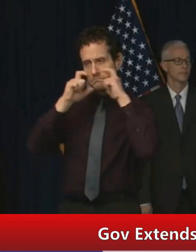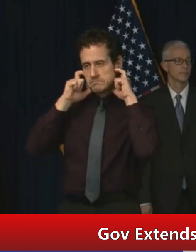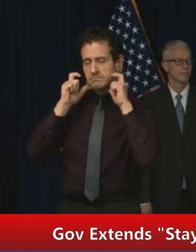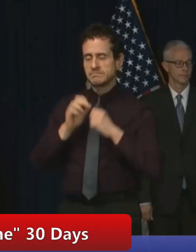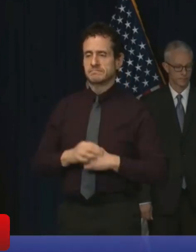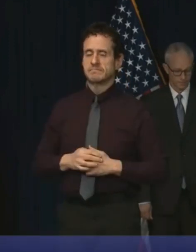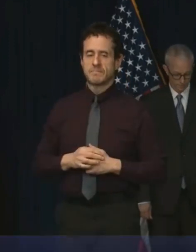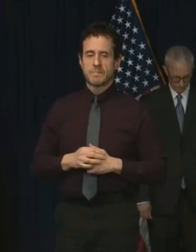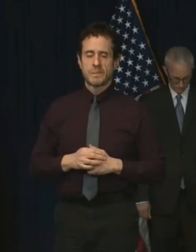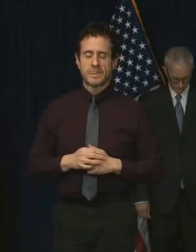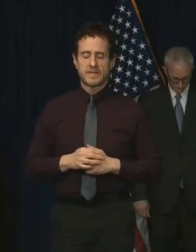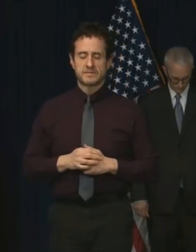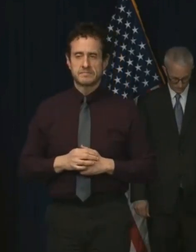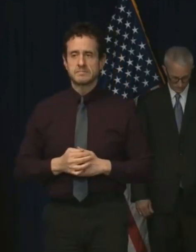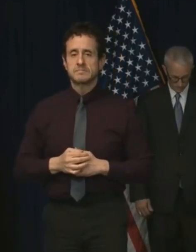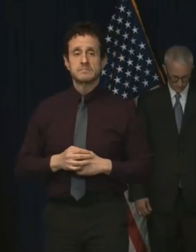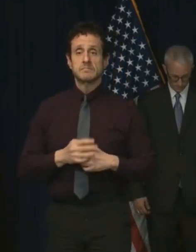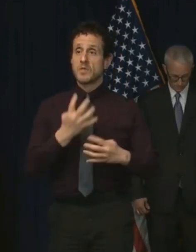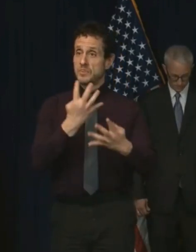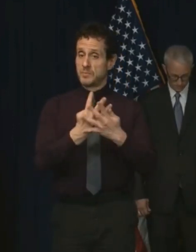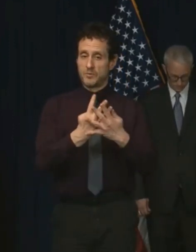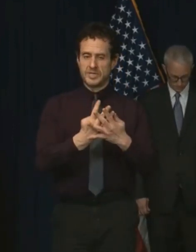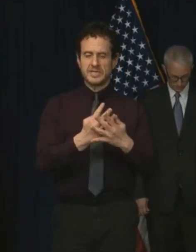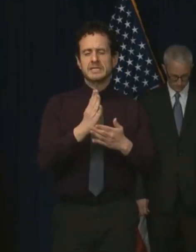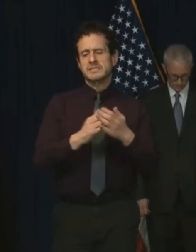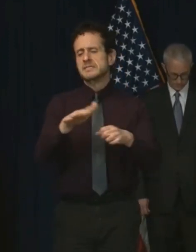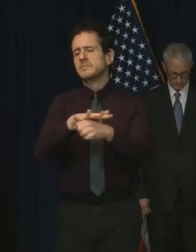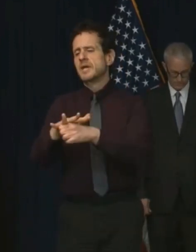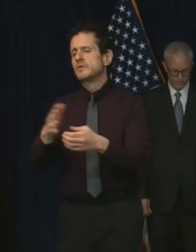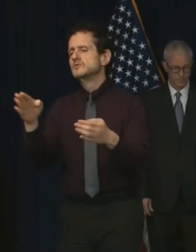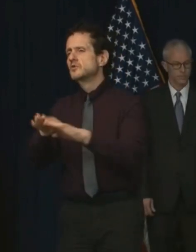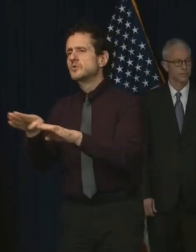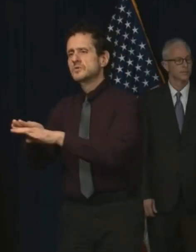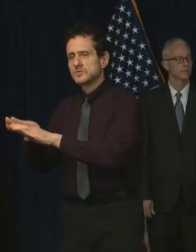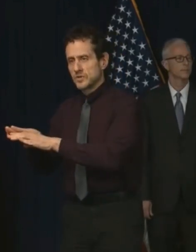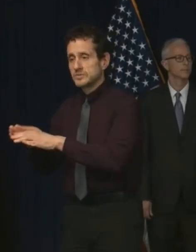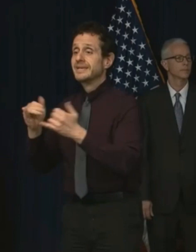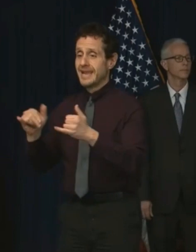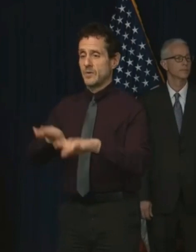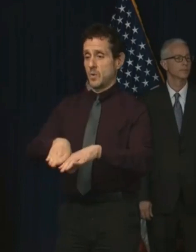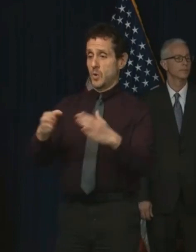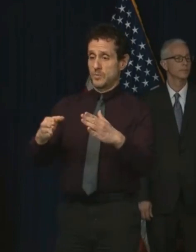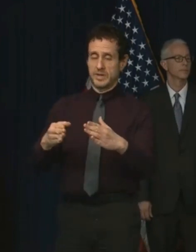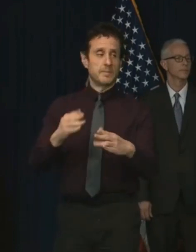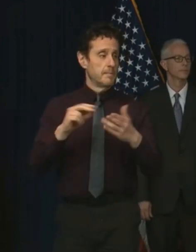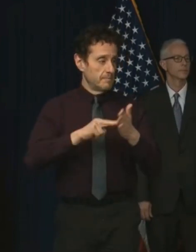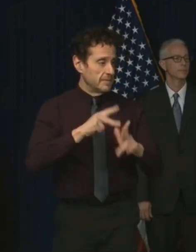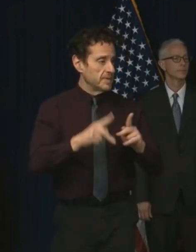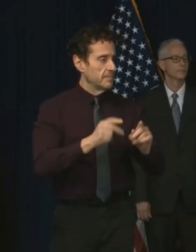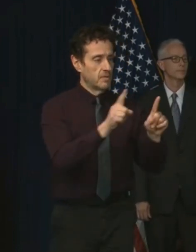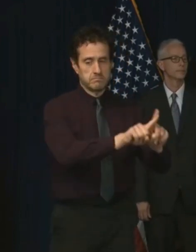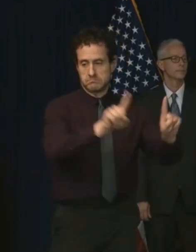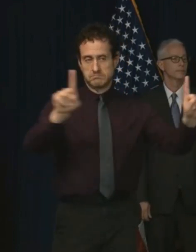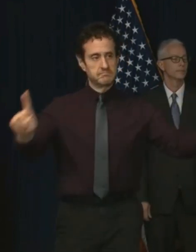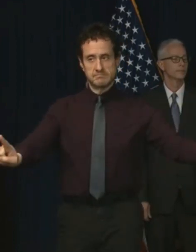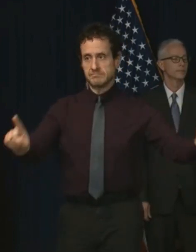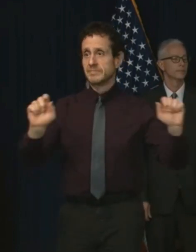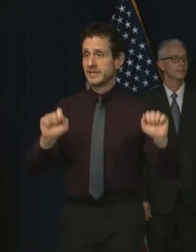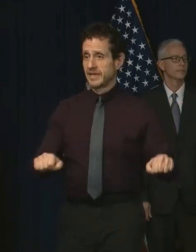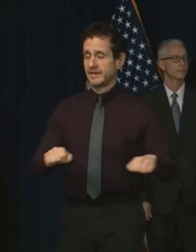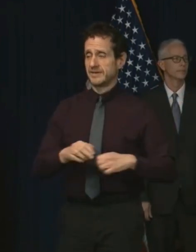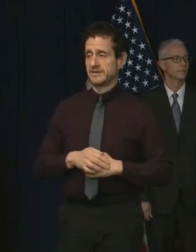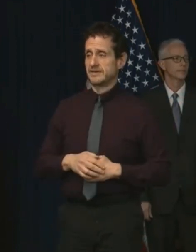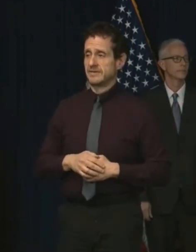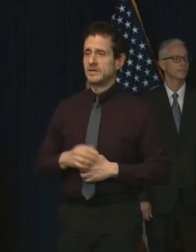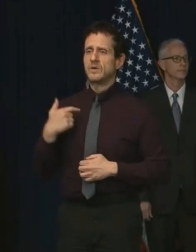parts of the facility that were closed to allow for further social distancing. We're using every mechanism